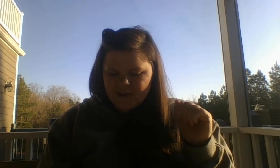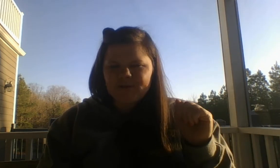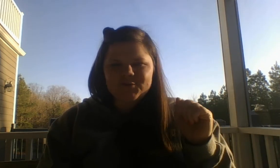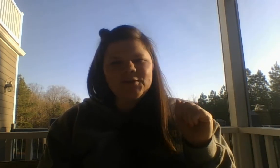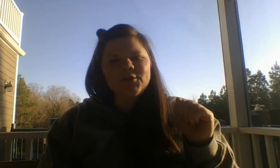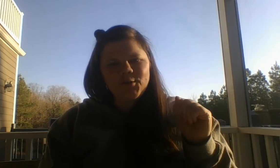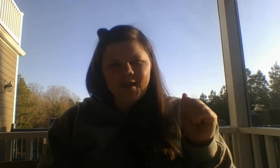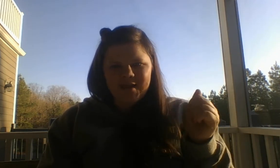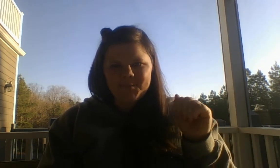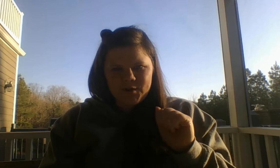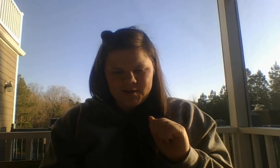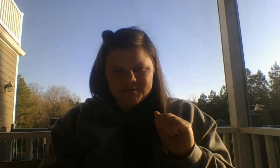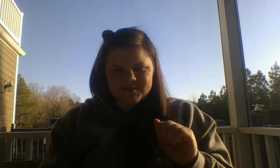Do you like books?